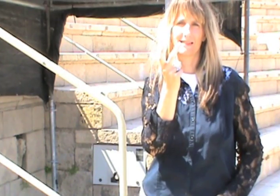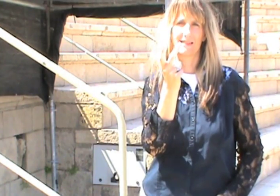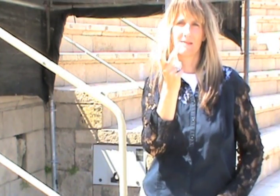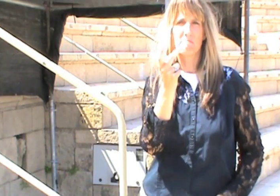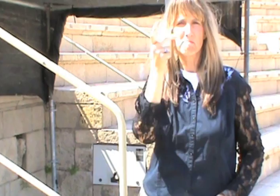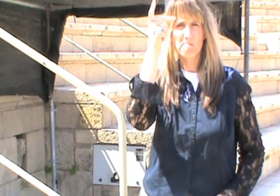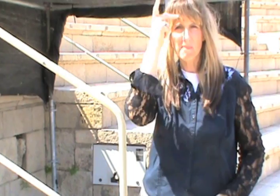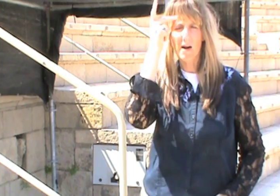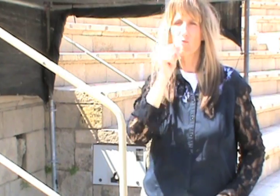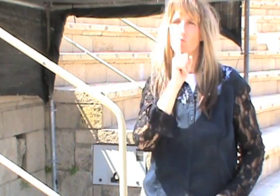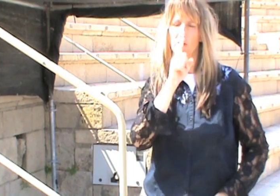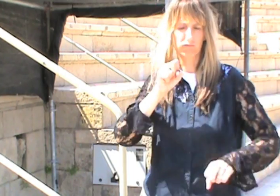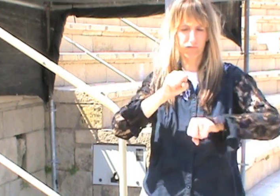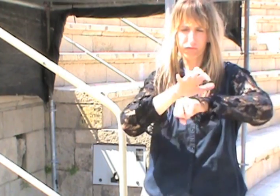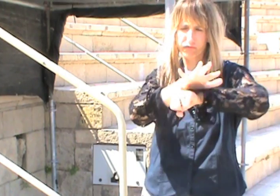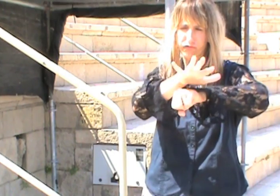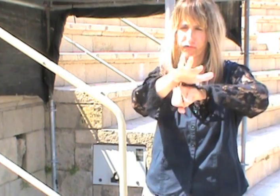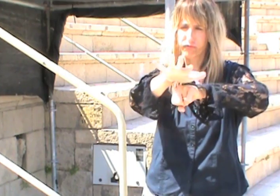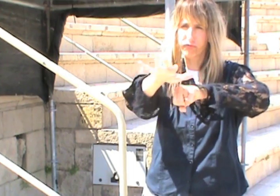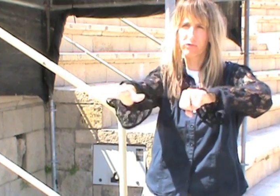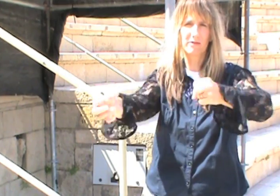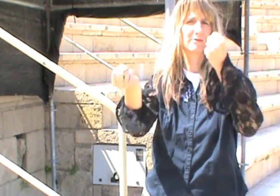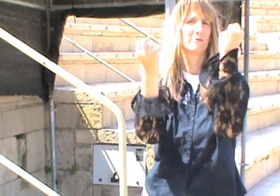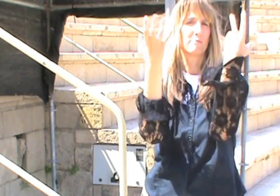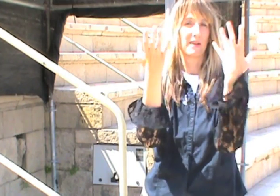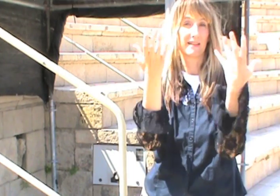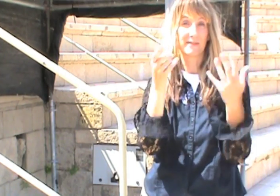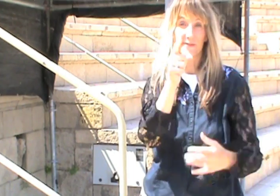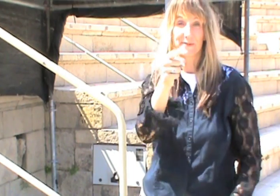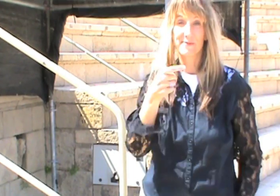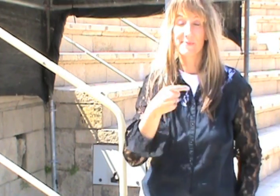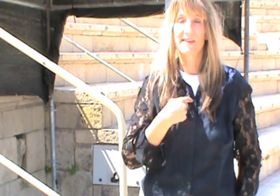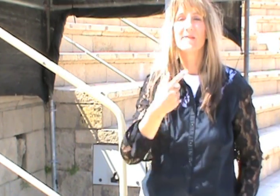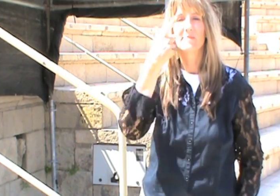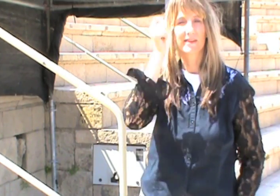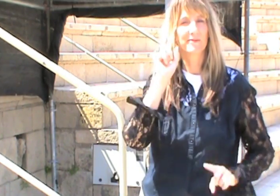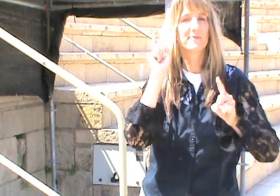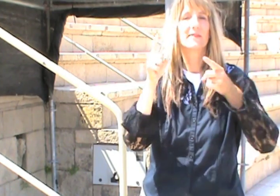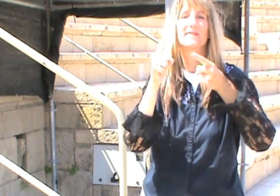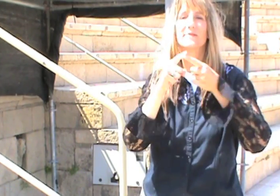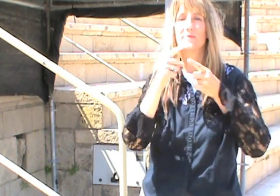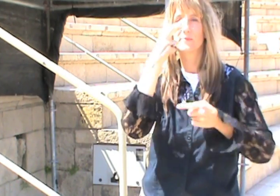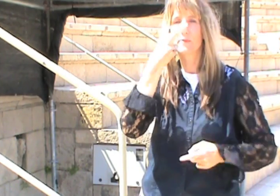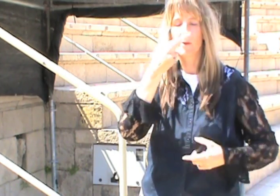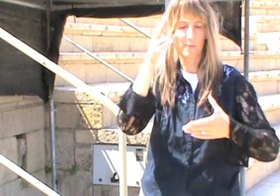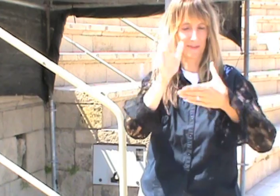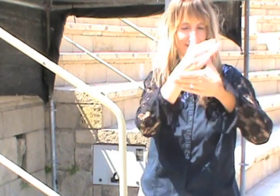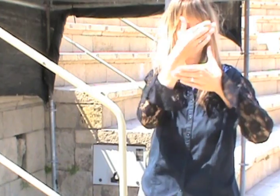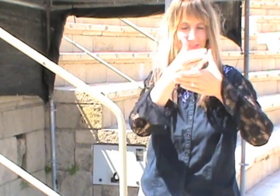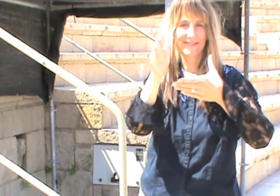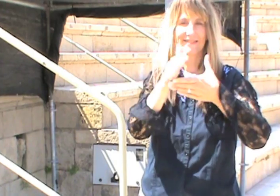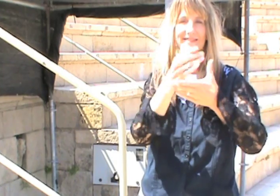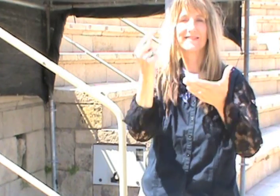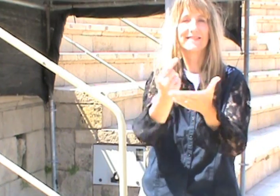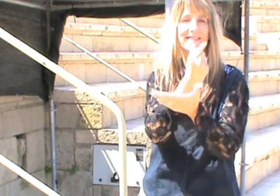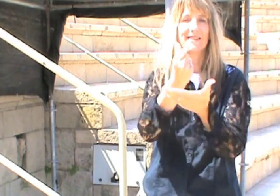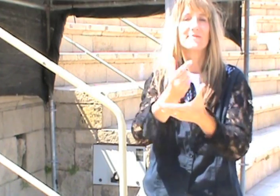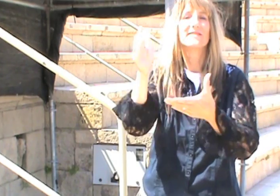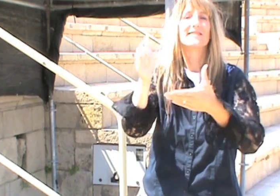Paul really influenced so many people, even you and I, because in Rome he was able to share the gospel of Jesus Christ and